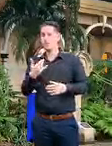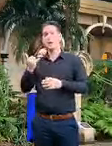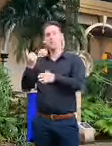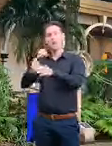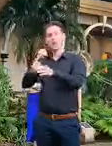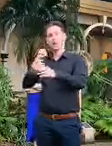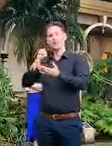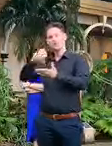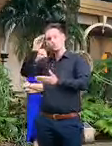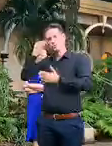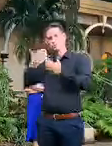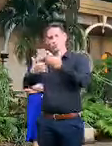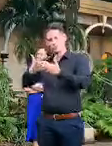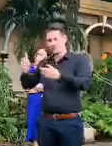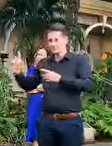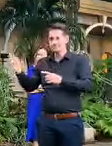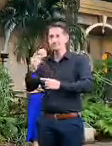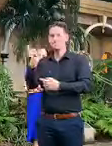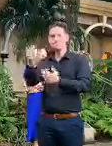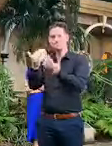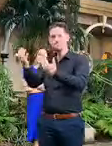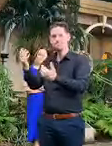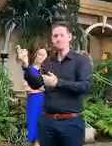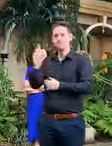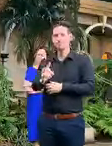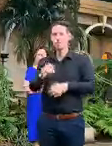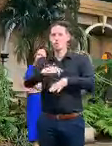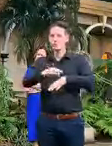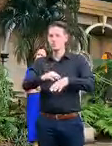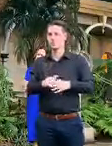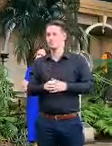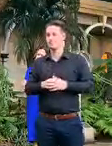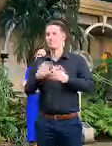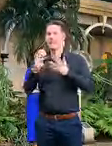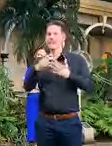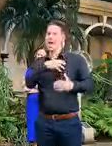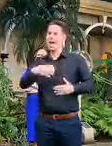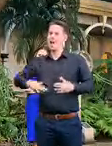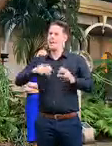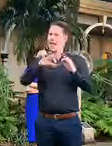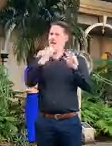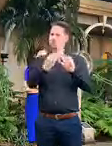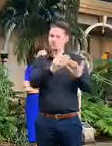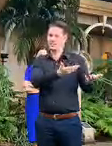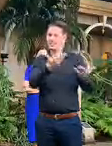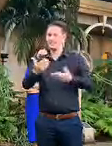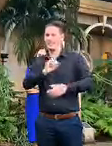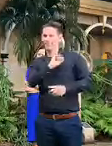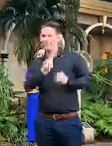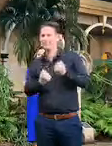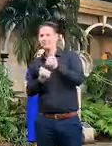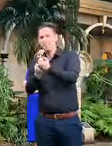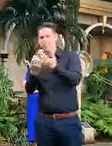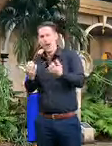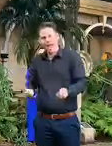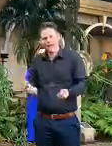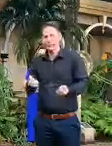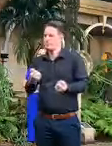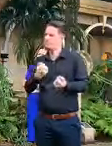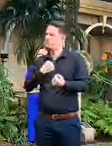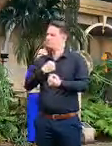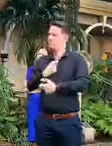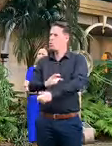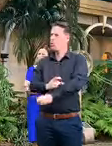um we're utilizing a whole range of people other government agencies have provided their support so i'm very very